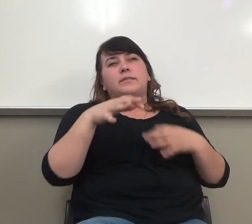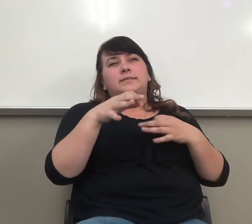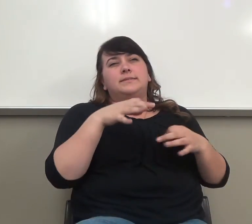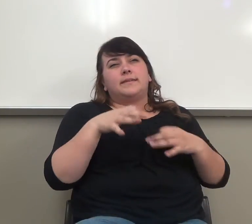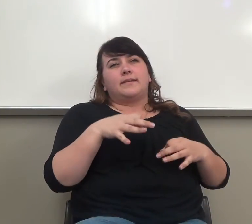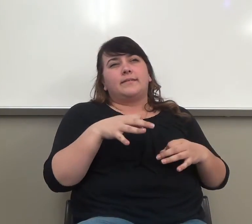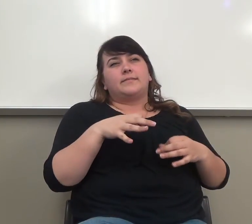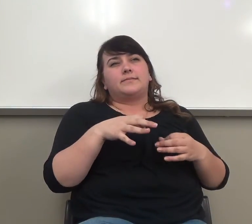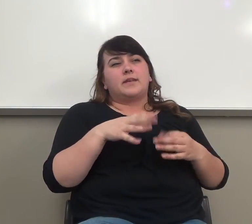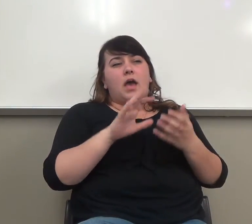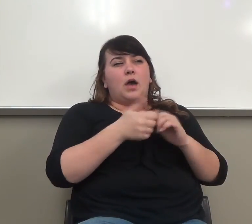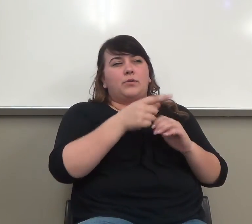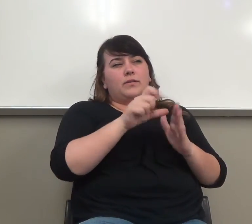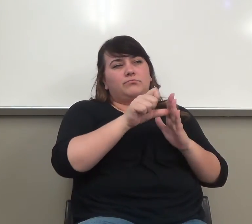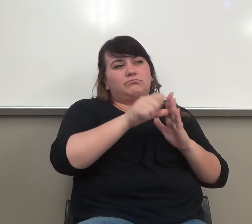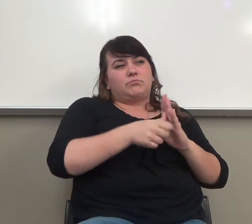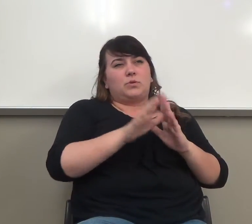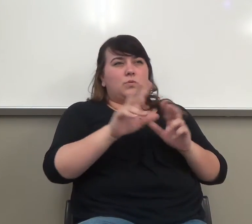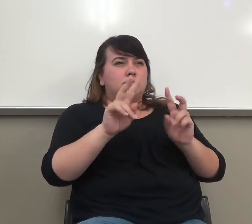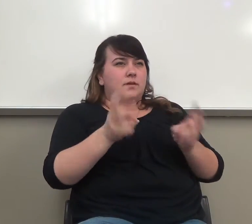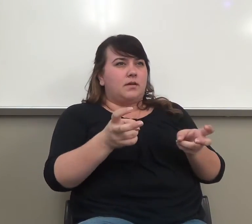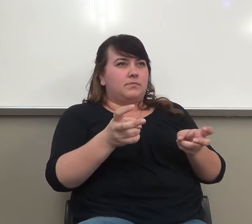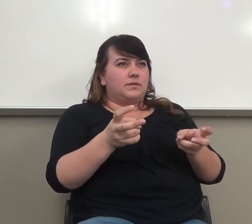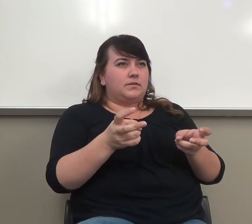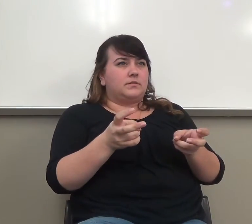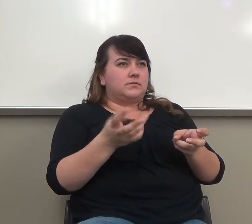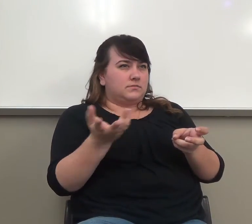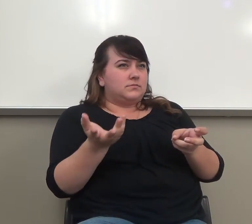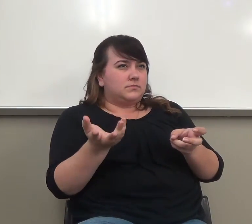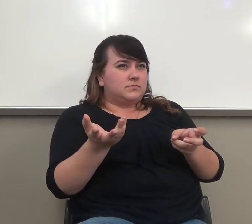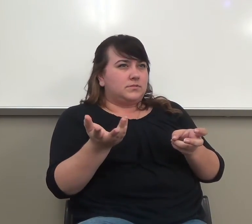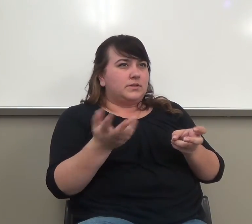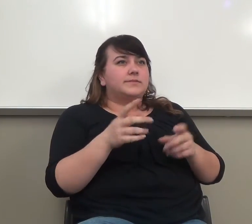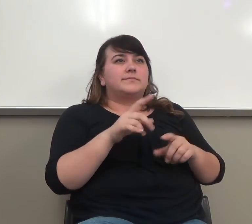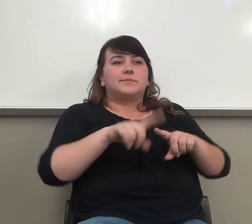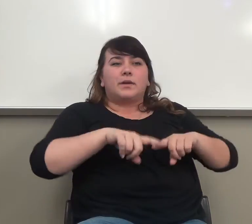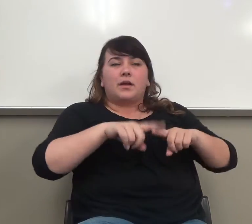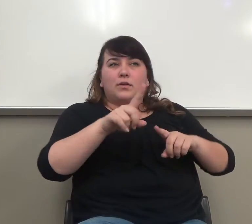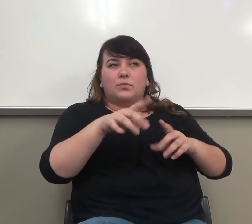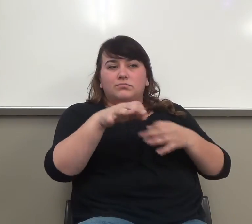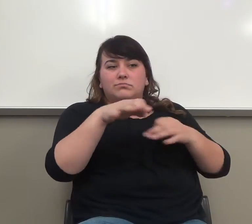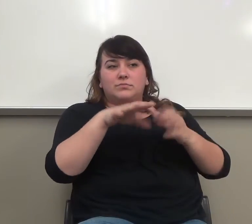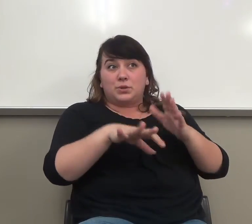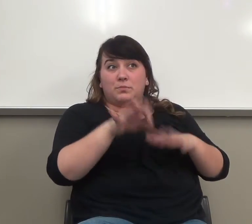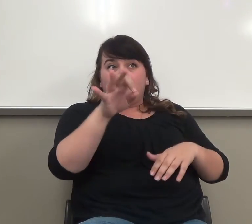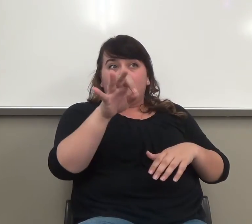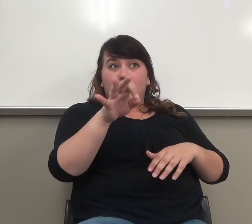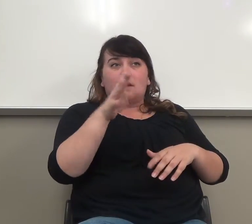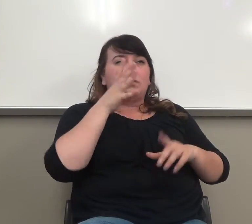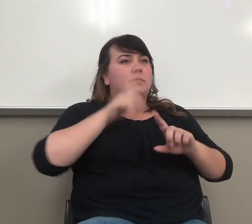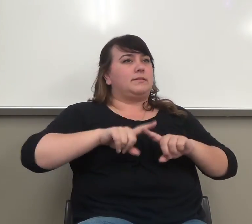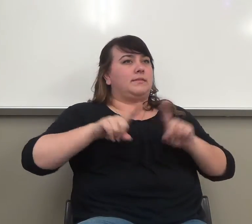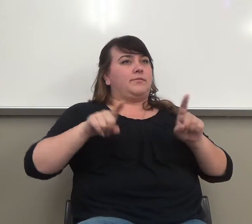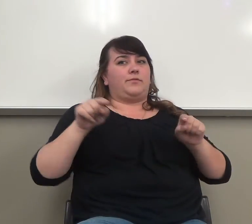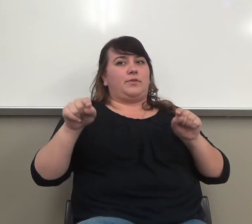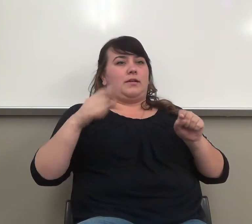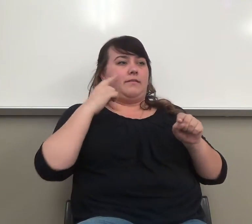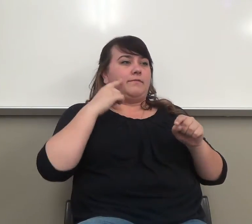Okay. It's going to be a different thing. It's going to be a different paper if you write about those three things than it